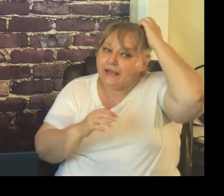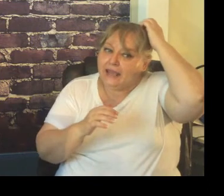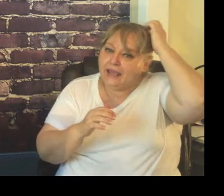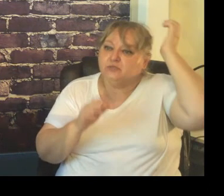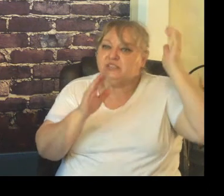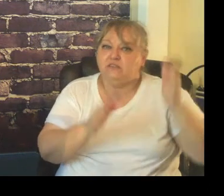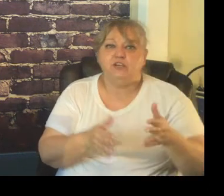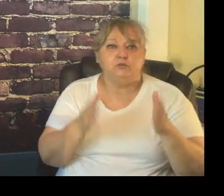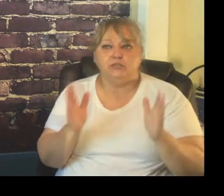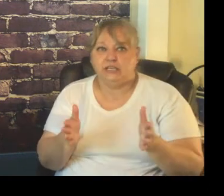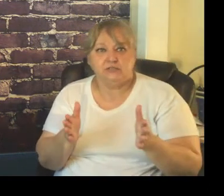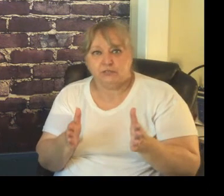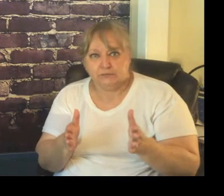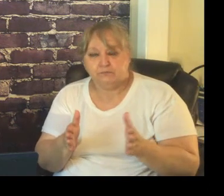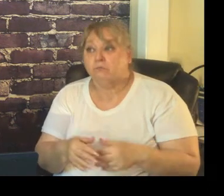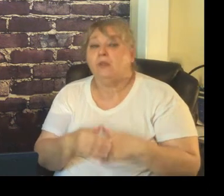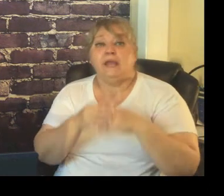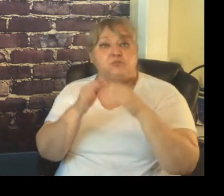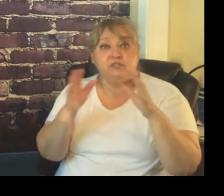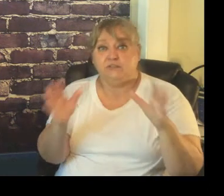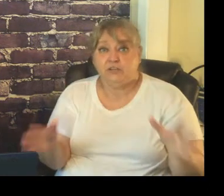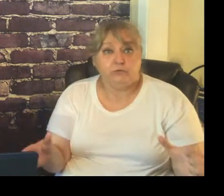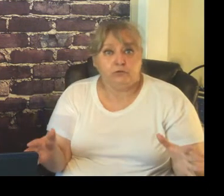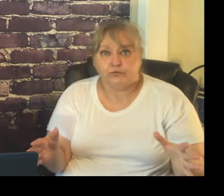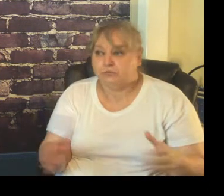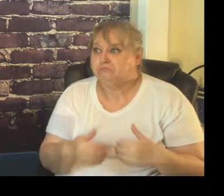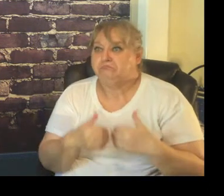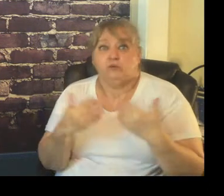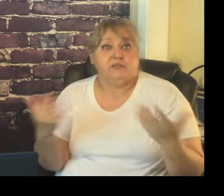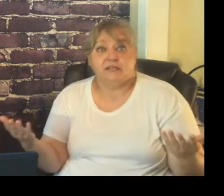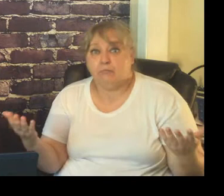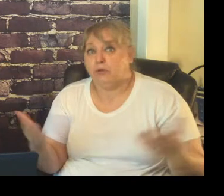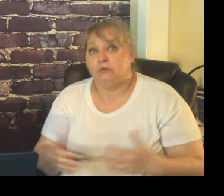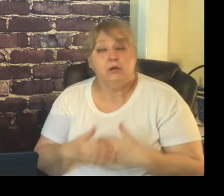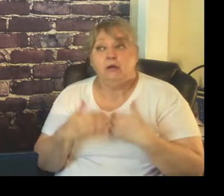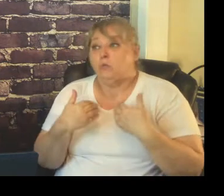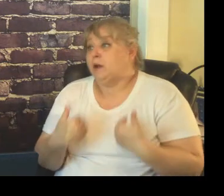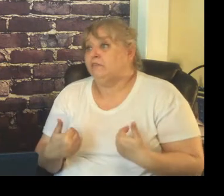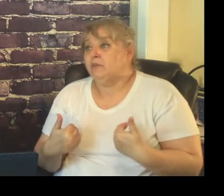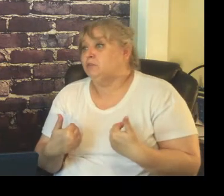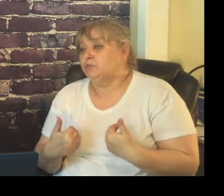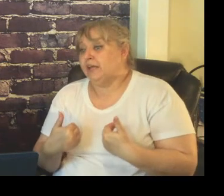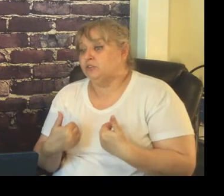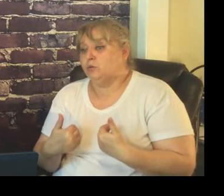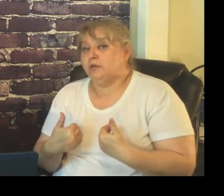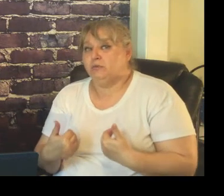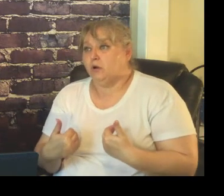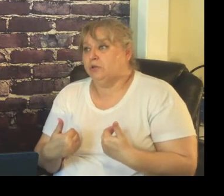they have specific routines and specific rules so for example one of my rules has always always